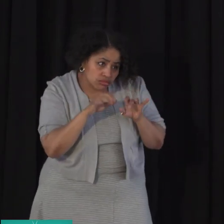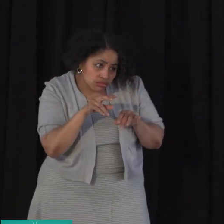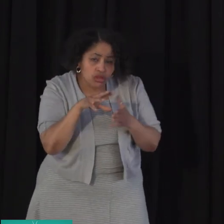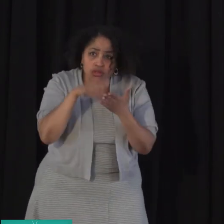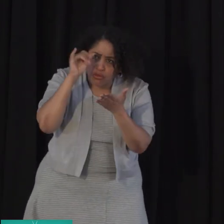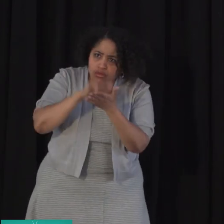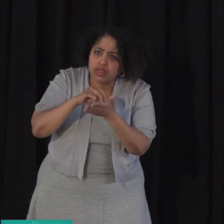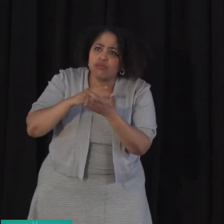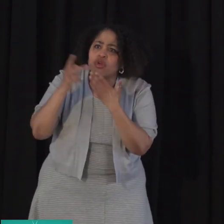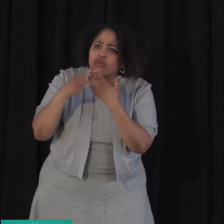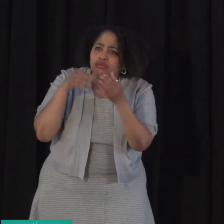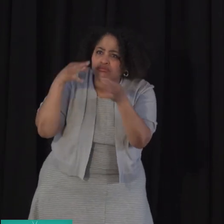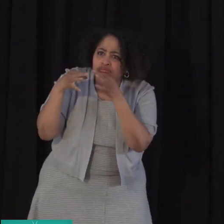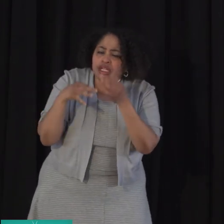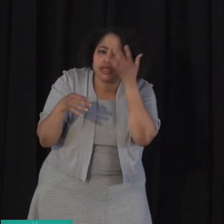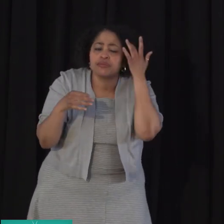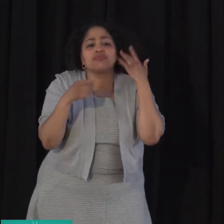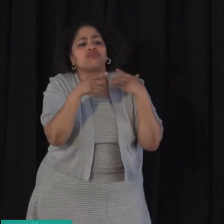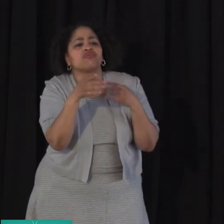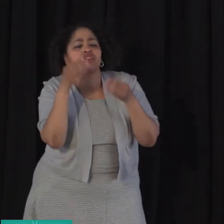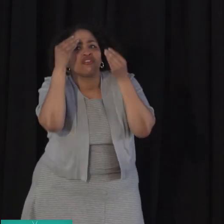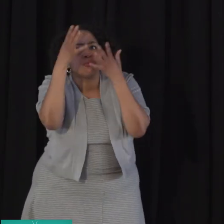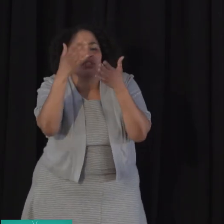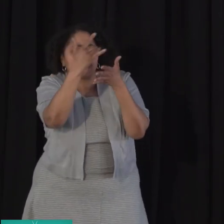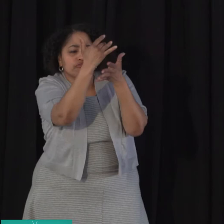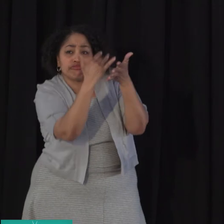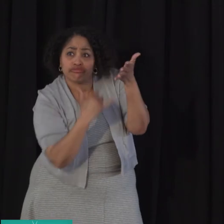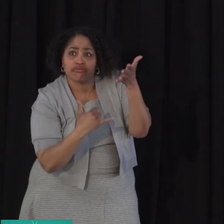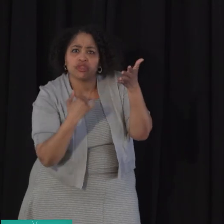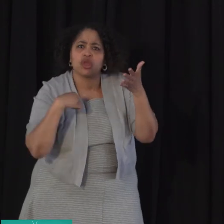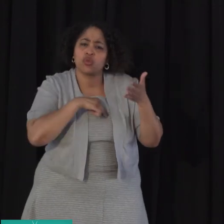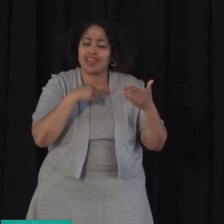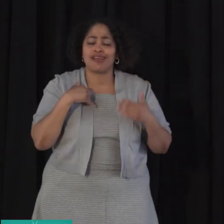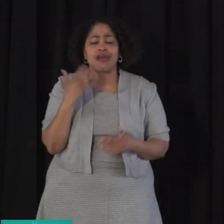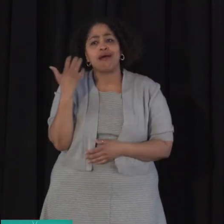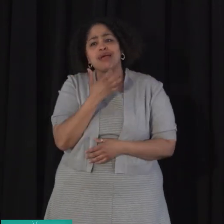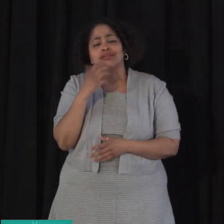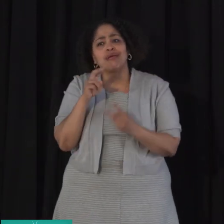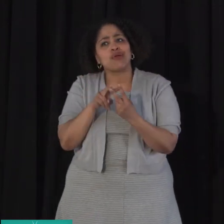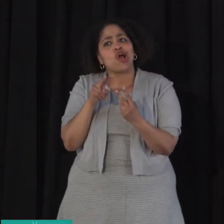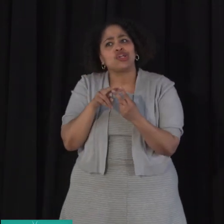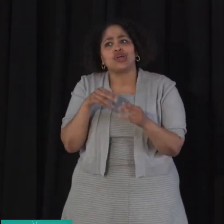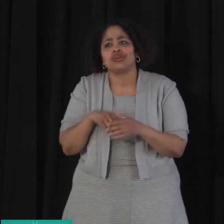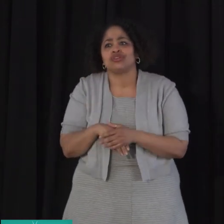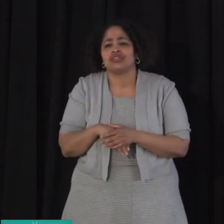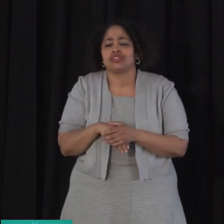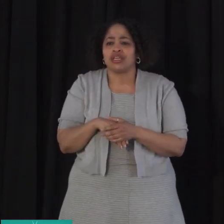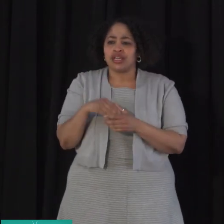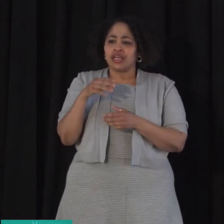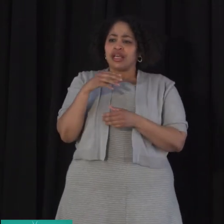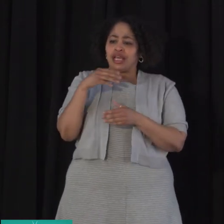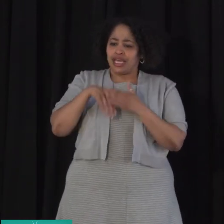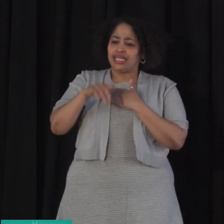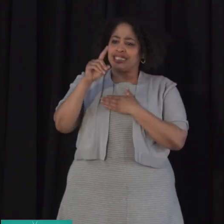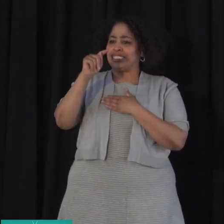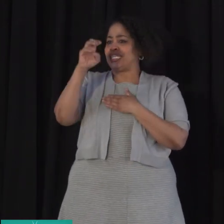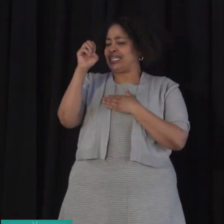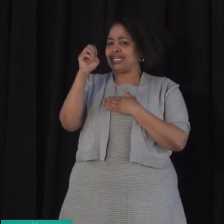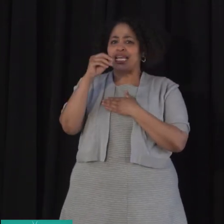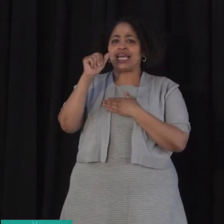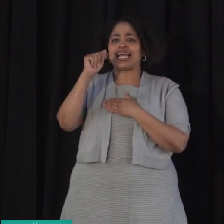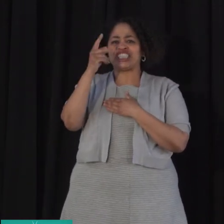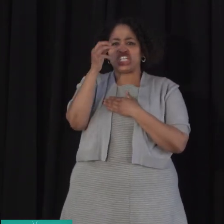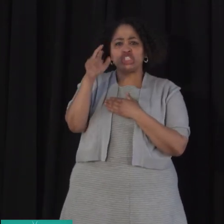and the information and eligibility information is there. We've got amazing partners in Accenture and DTE Foundation,